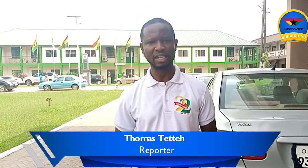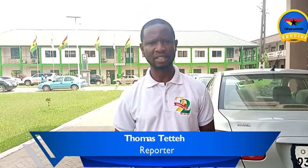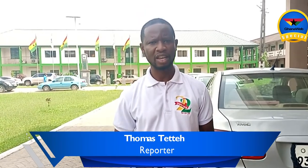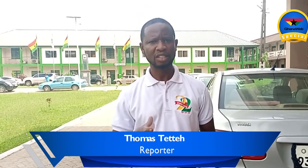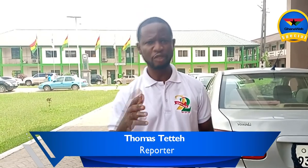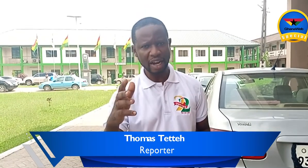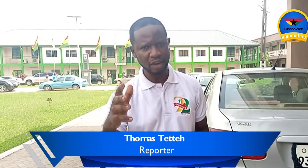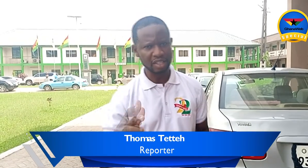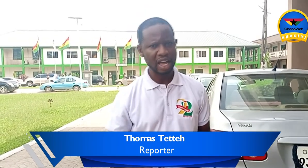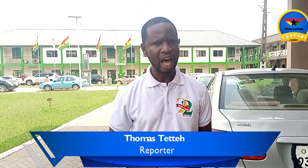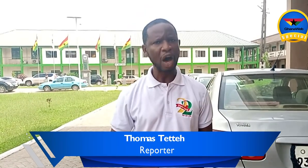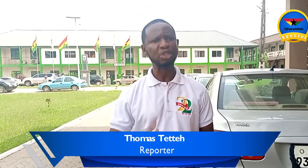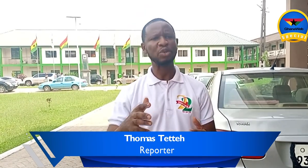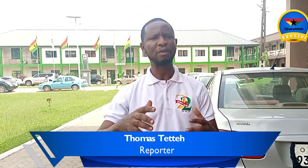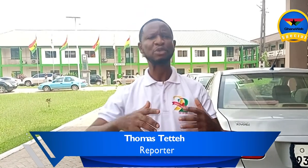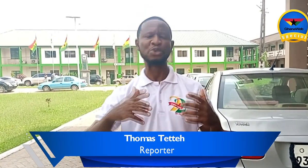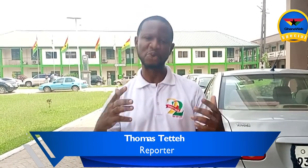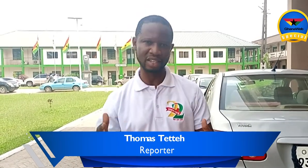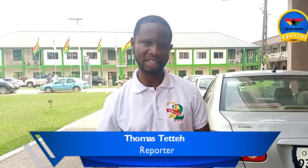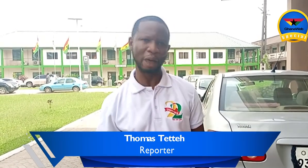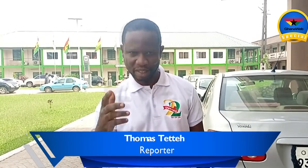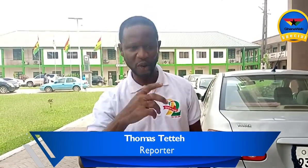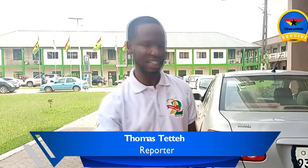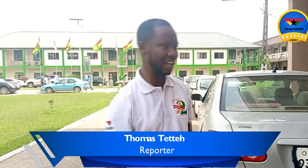to find out how she was able to do this amidst all the challenges.